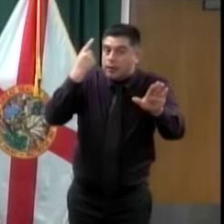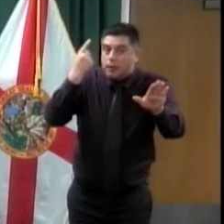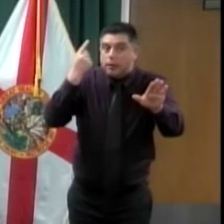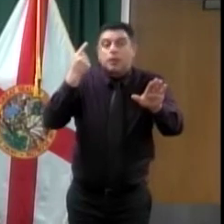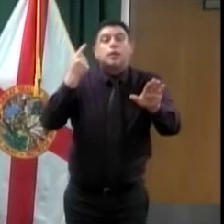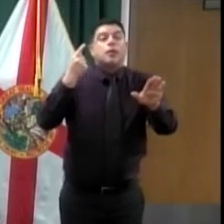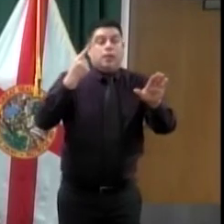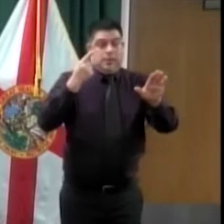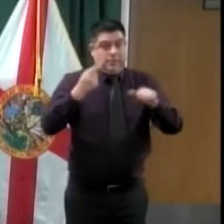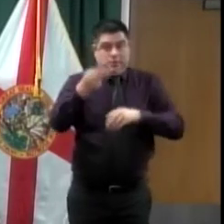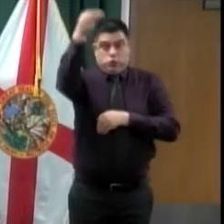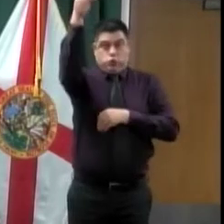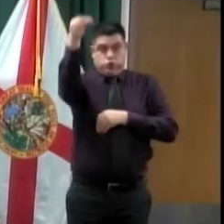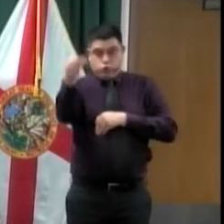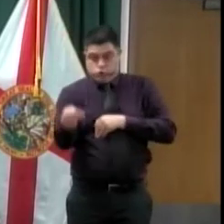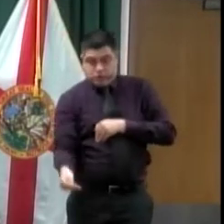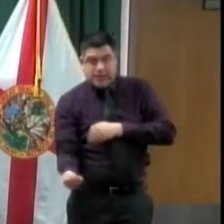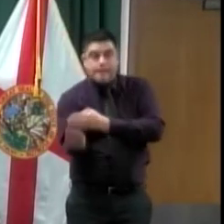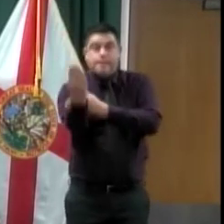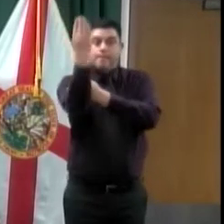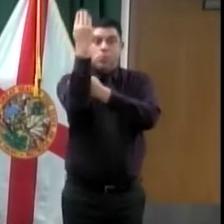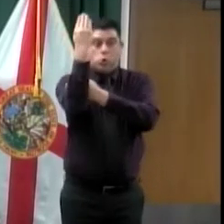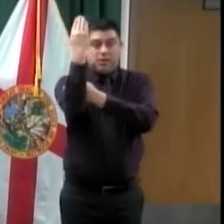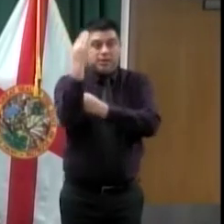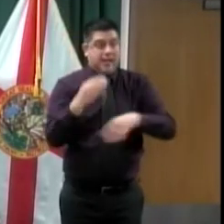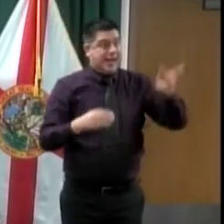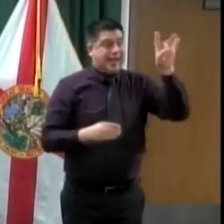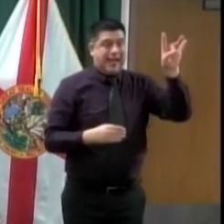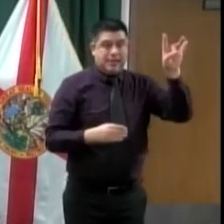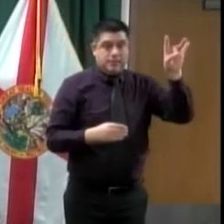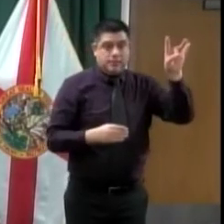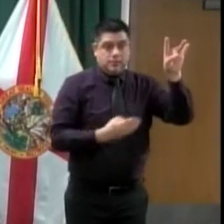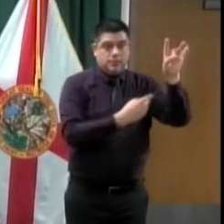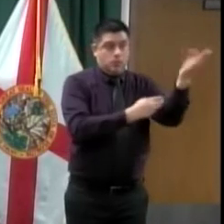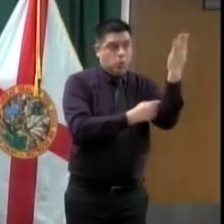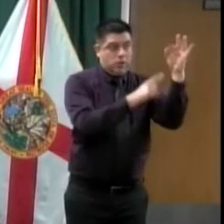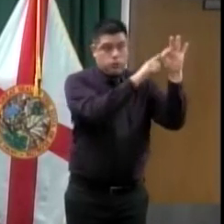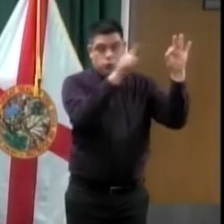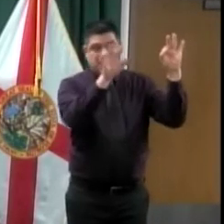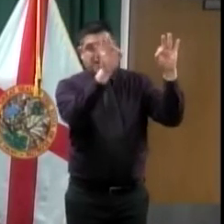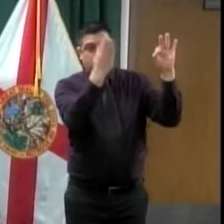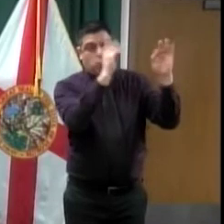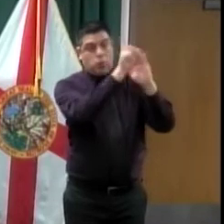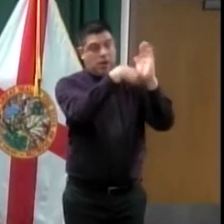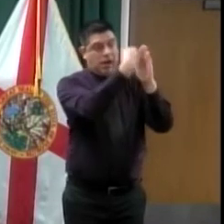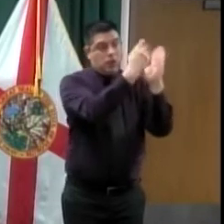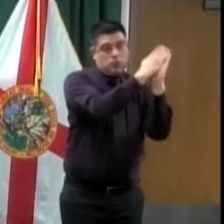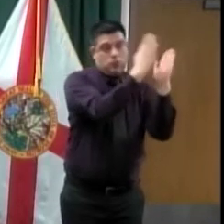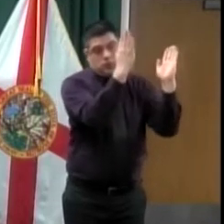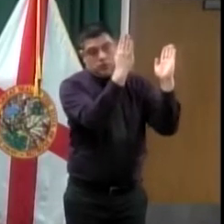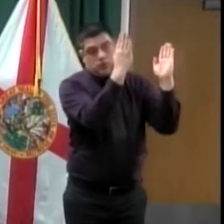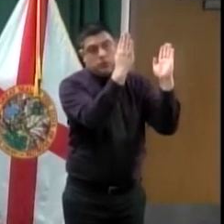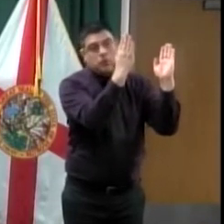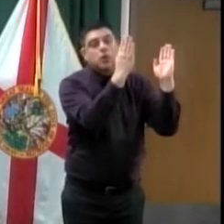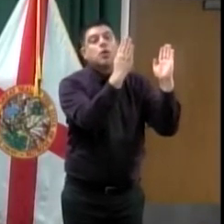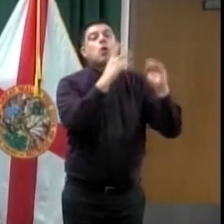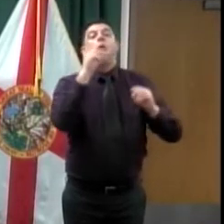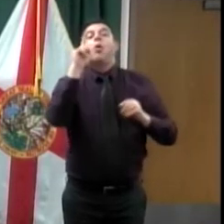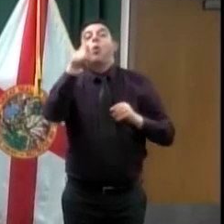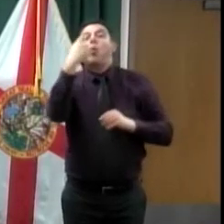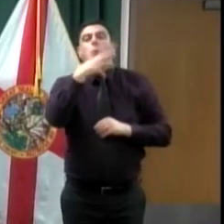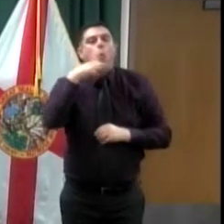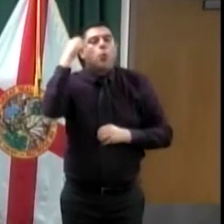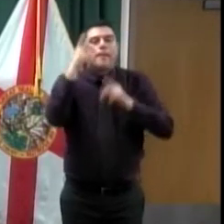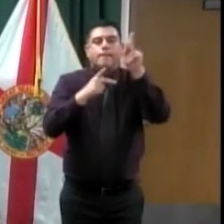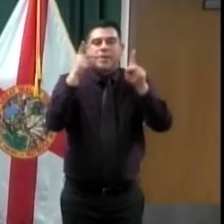Just so we have less clients. Last Thursday, really had only like a handful of clients during that time. But they were very appreciative that they can